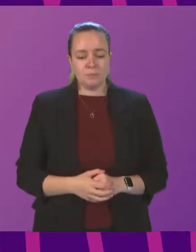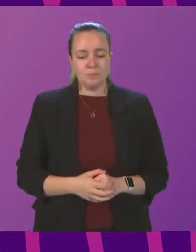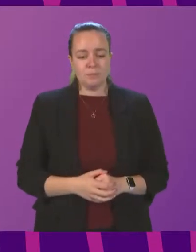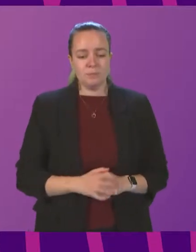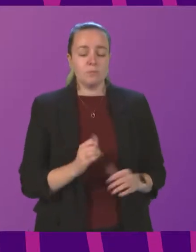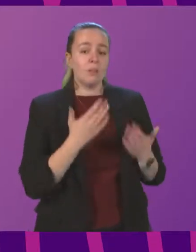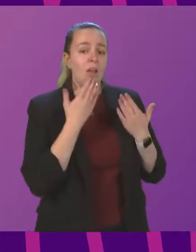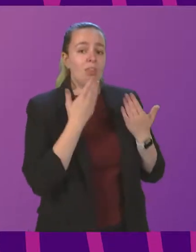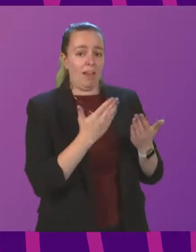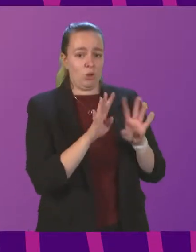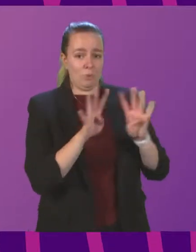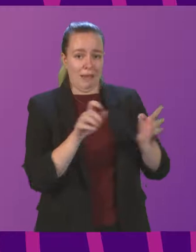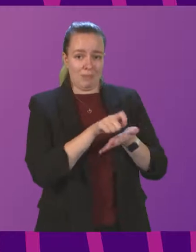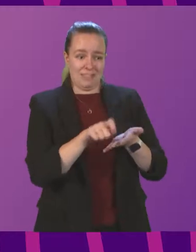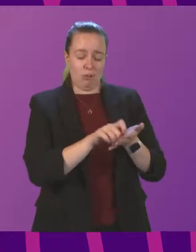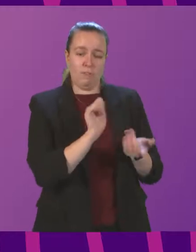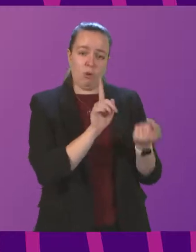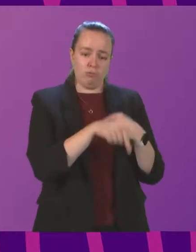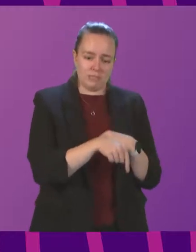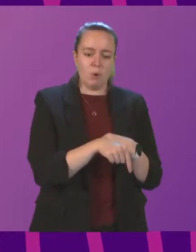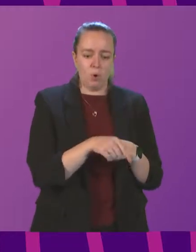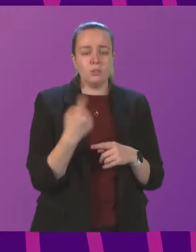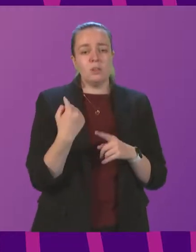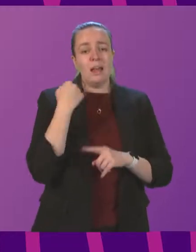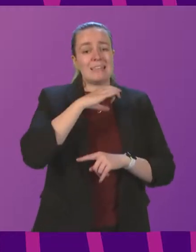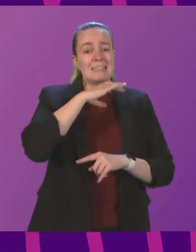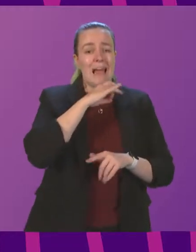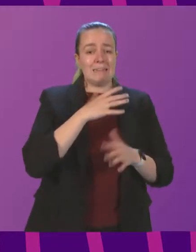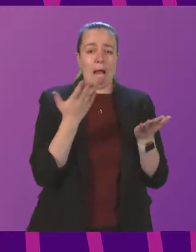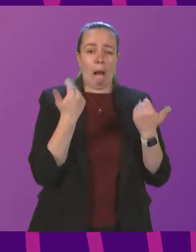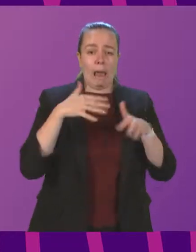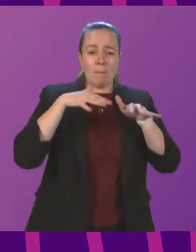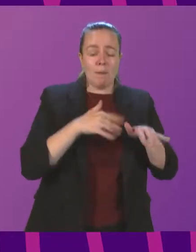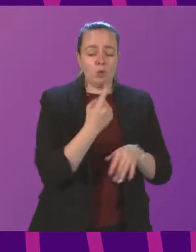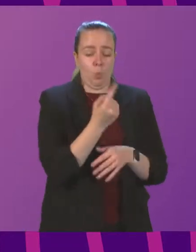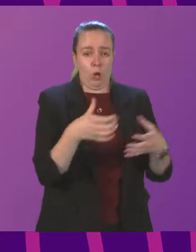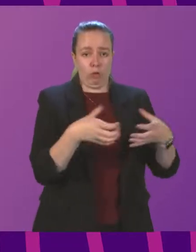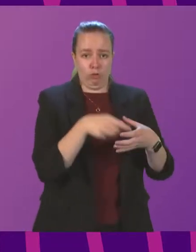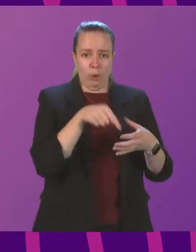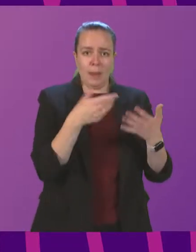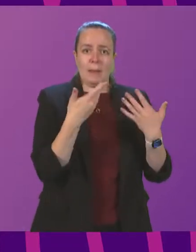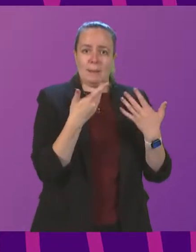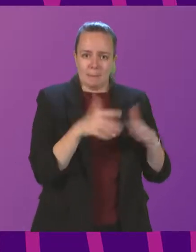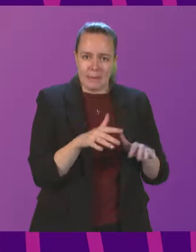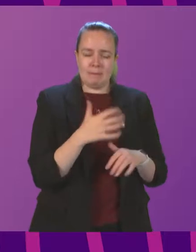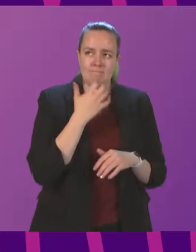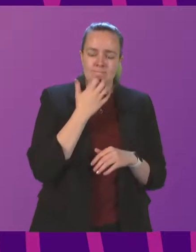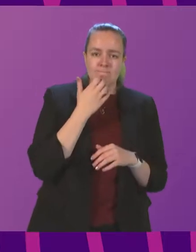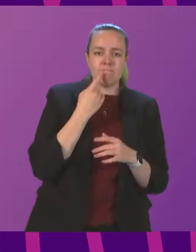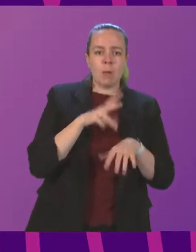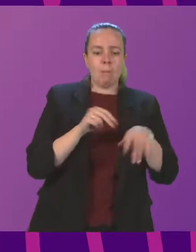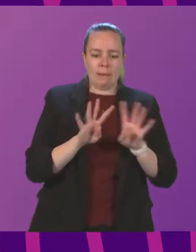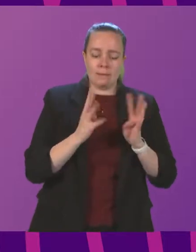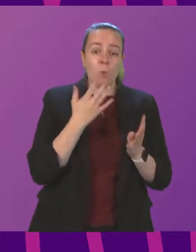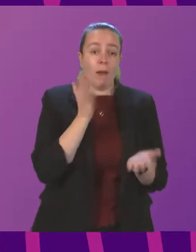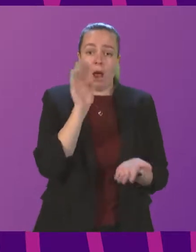Can I thank the Cabinet Secretary for that response? At Saturday's Climate March, one particular group of marchers were subjected to a police kettle from the moment they